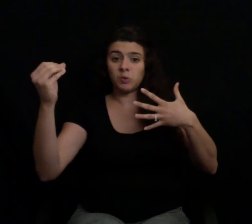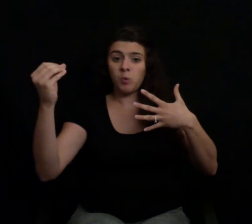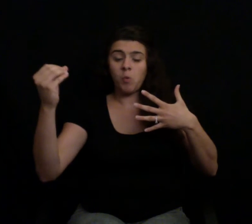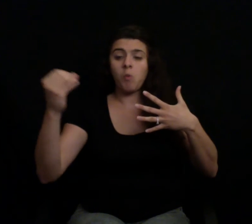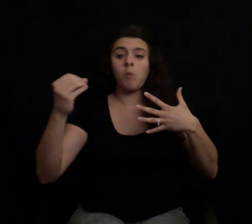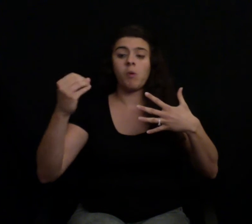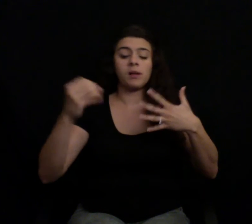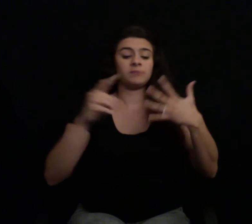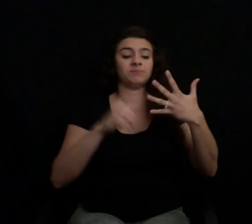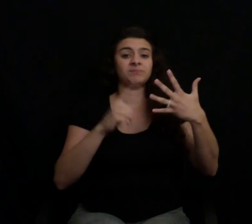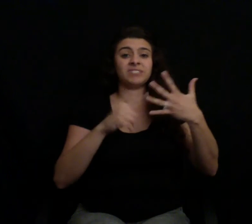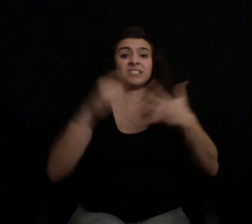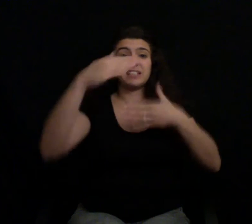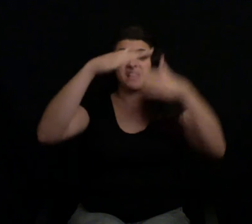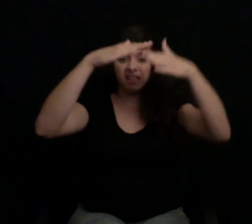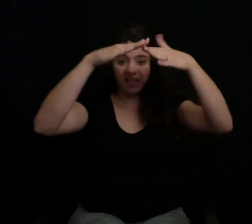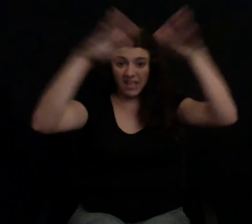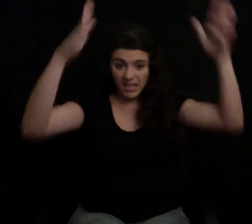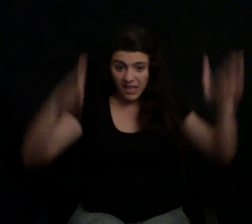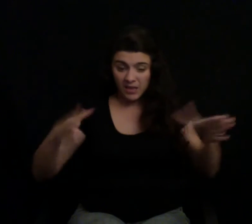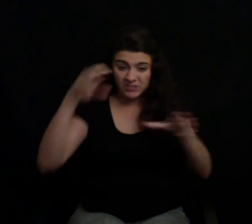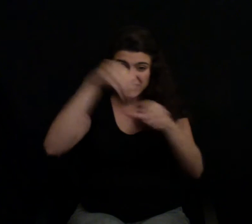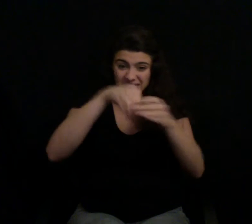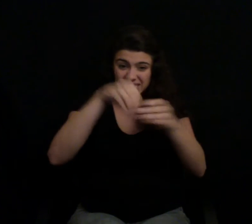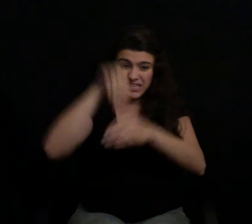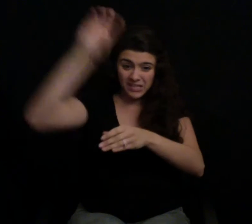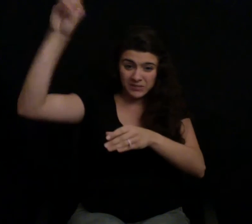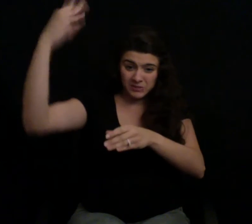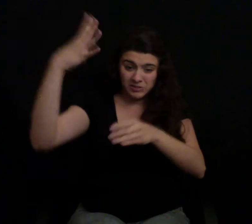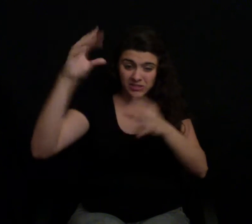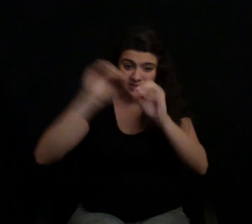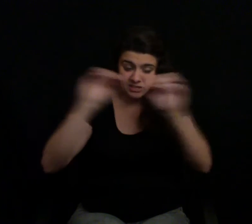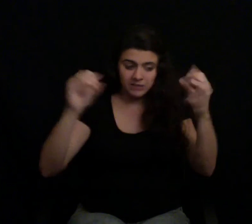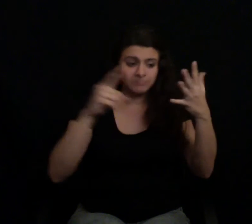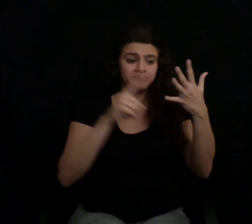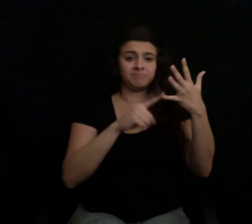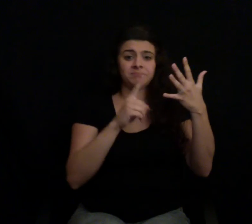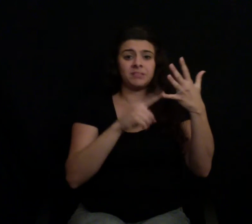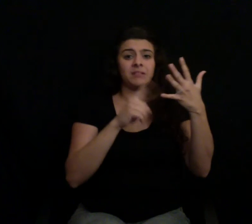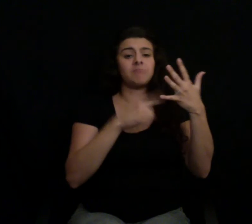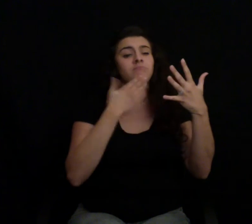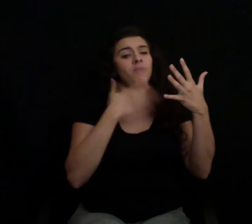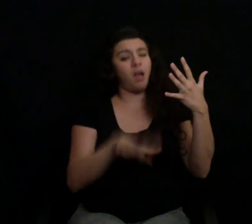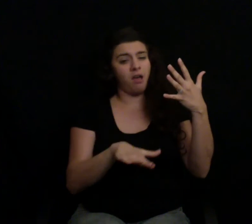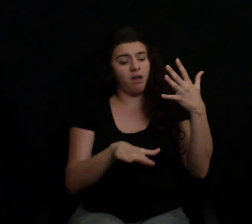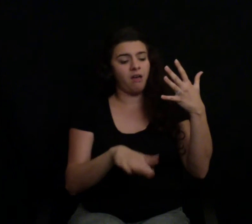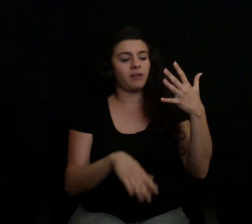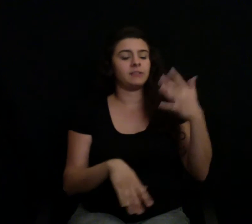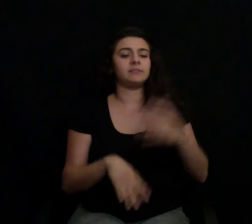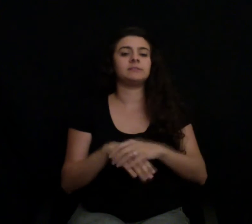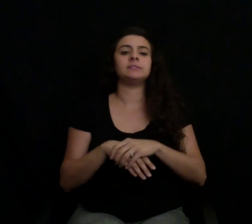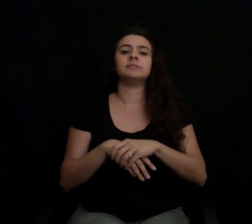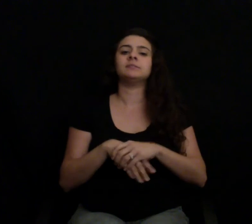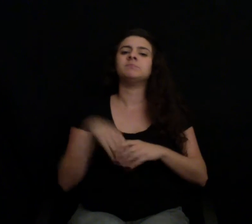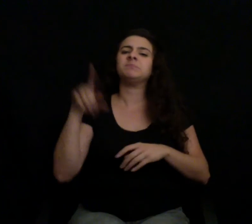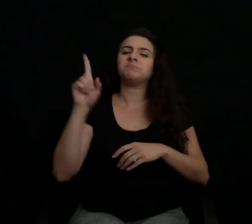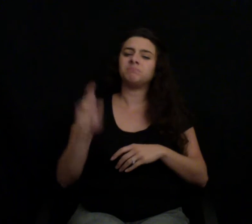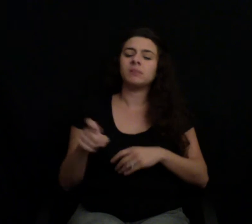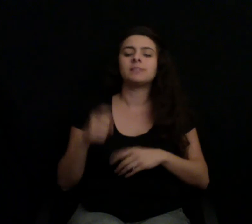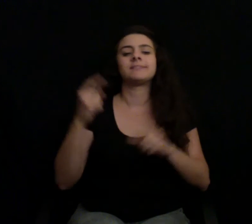animal welfare certifications like Certified Humane or GAP, Global Animal Partnership, or Animal Welfare Approve. And you have to look online and you